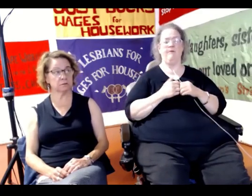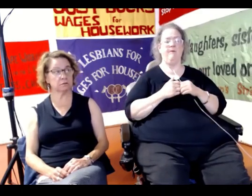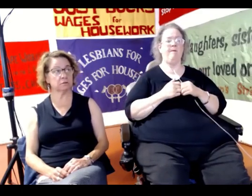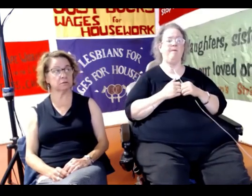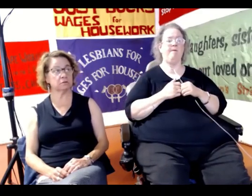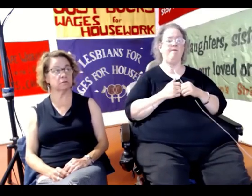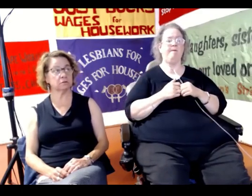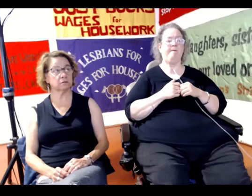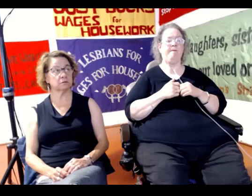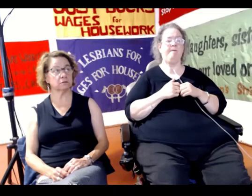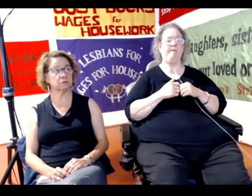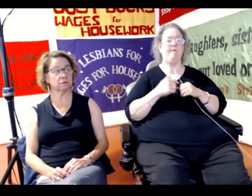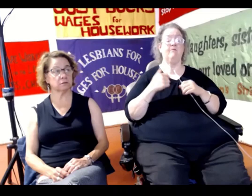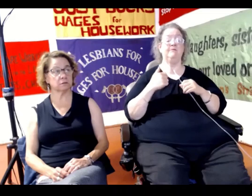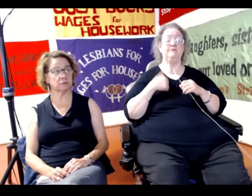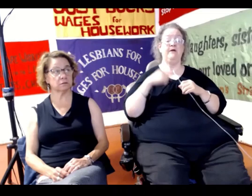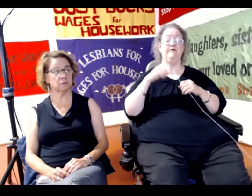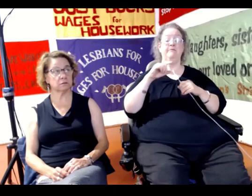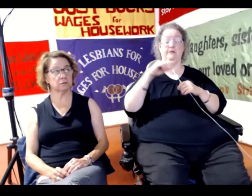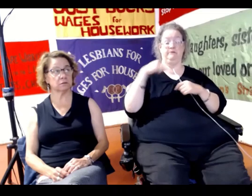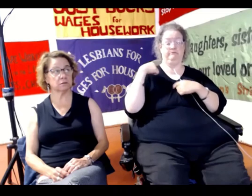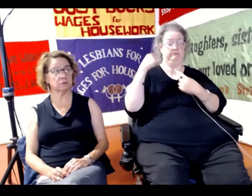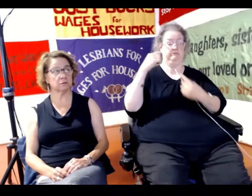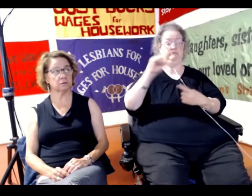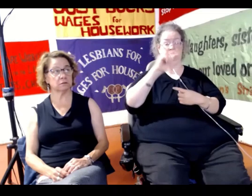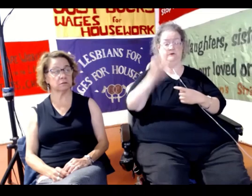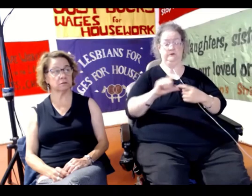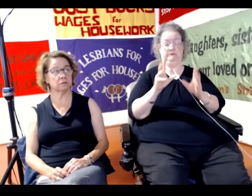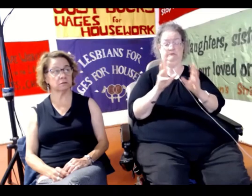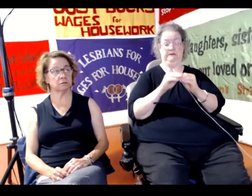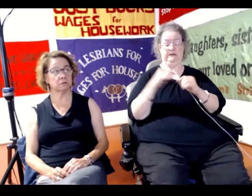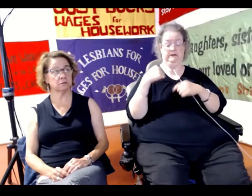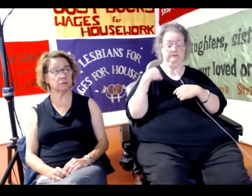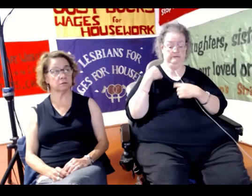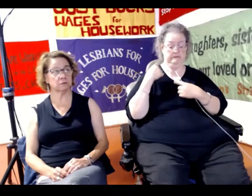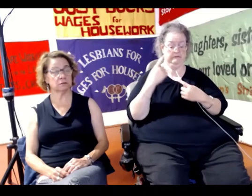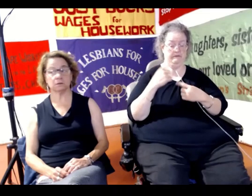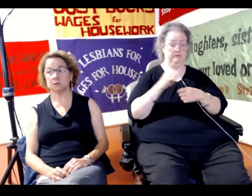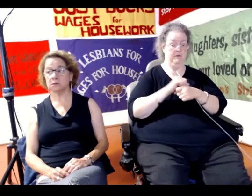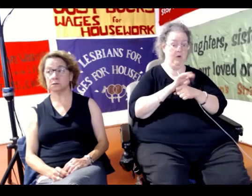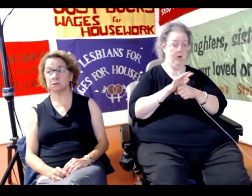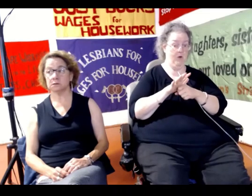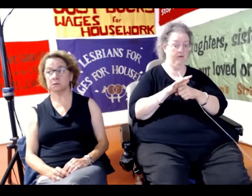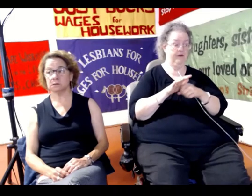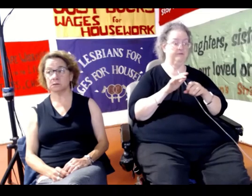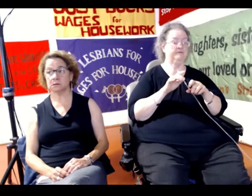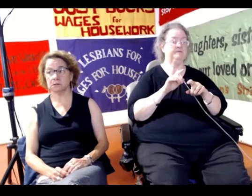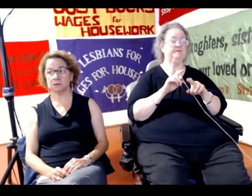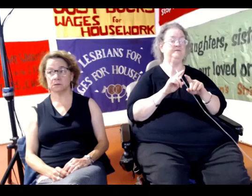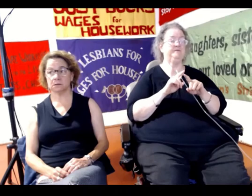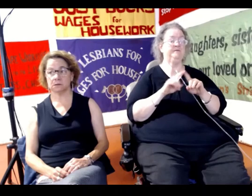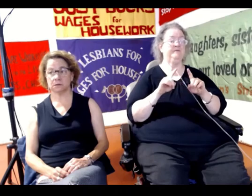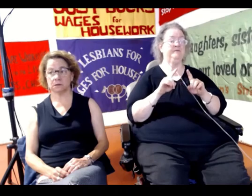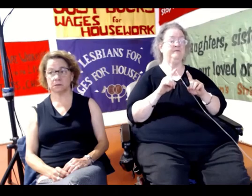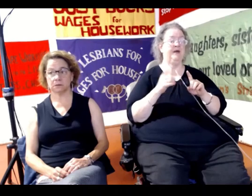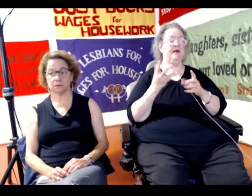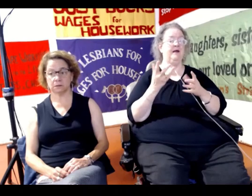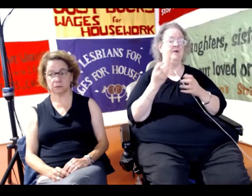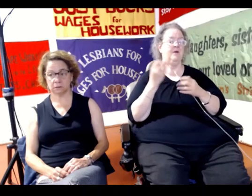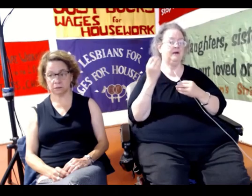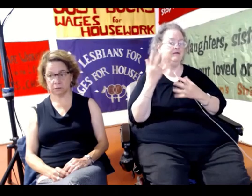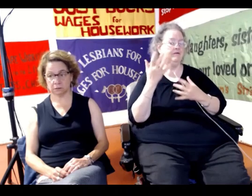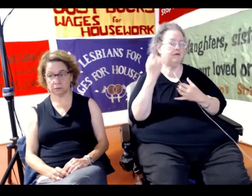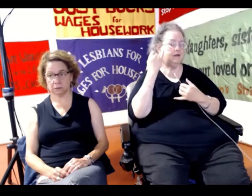We've been meeting on Zoom since COVID, but I'd like to give you a little idea of what